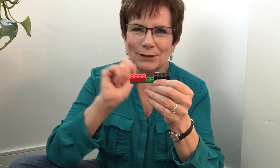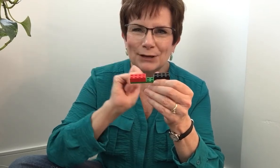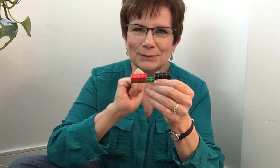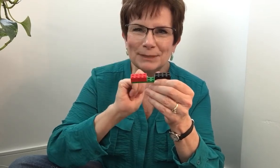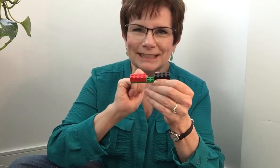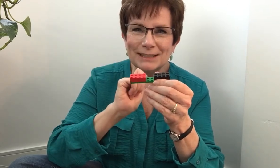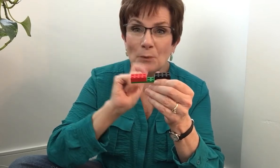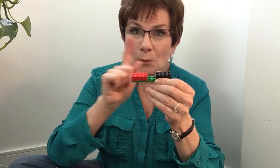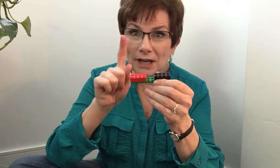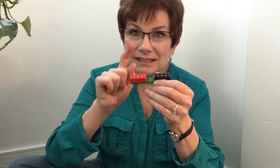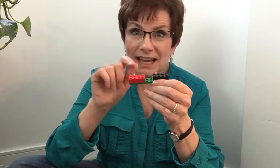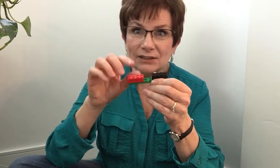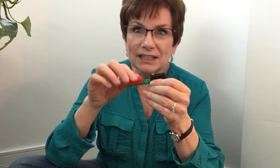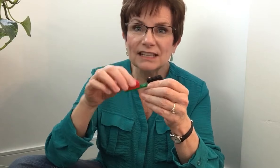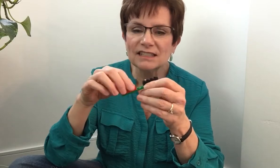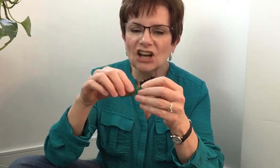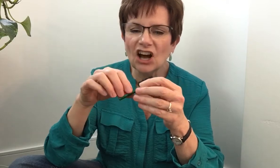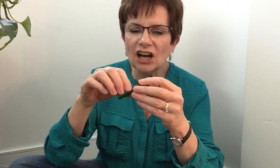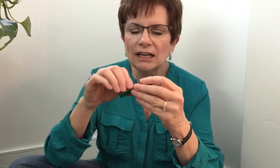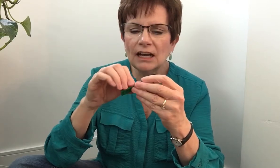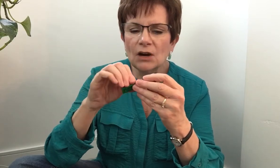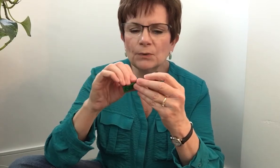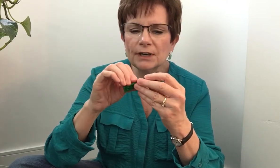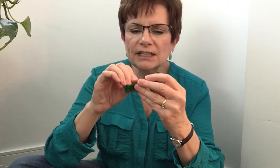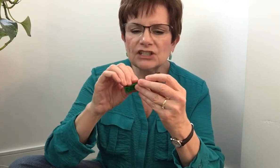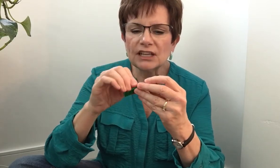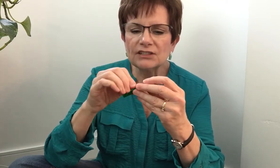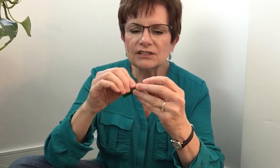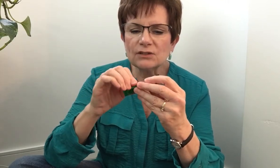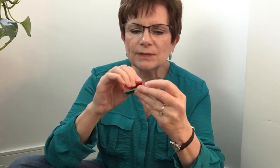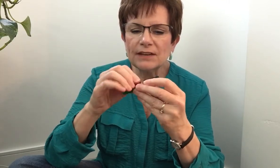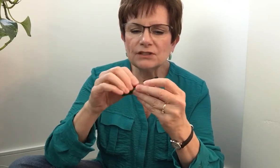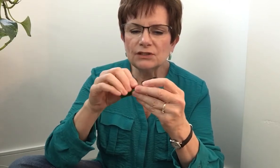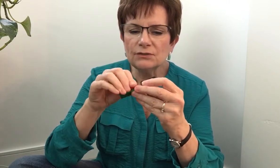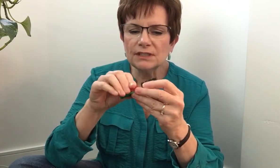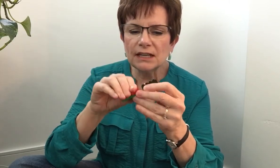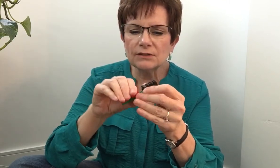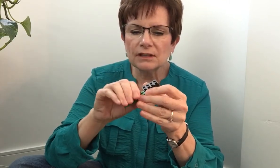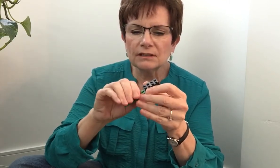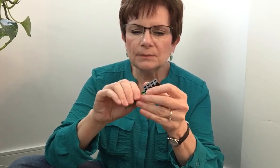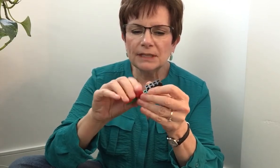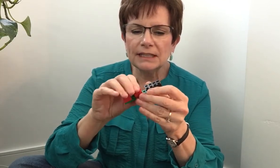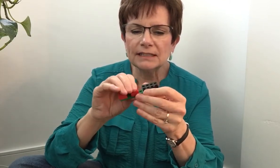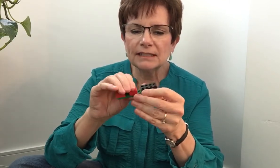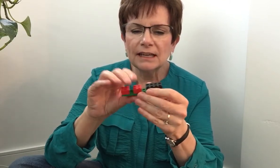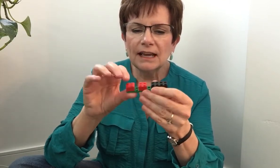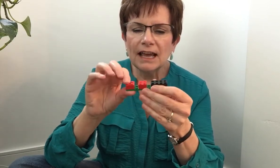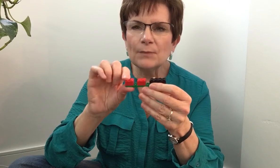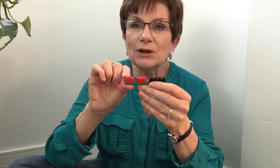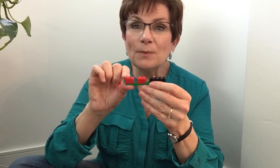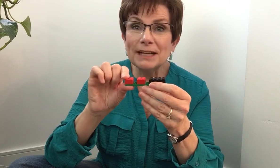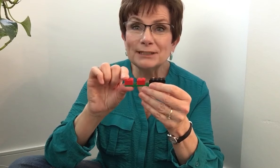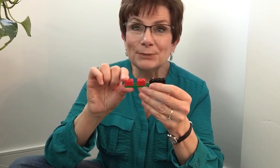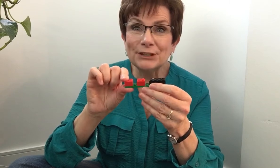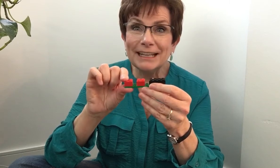on the beat. One sound. He has a ta. We're going to change it so we have two sounds on the beat. And we go back to Bernie.